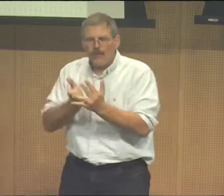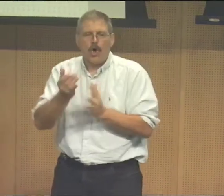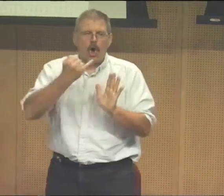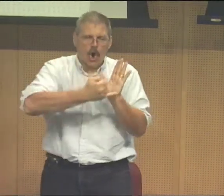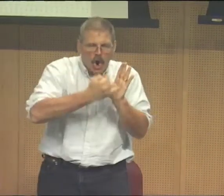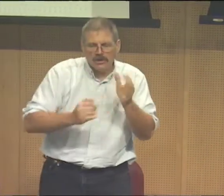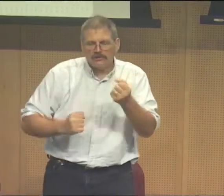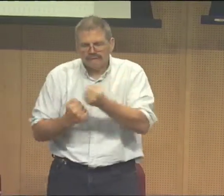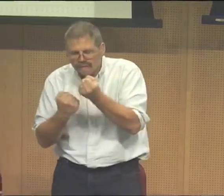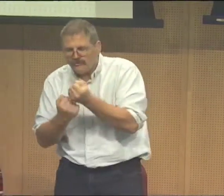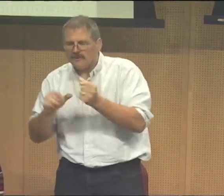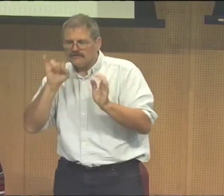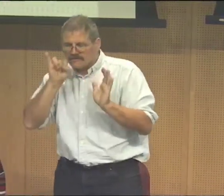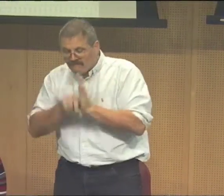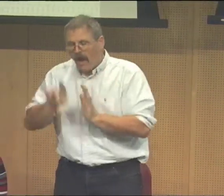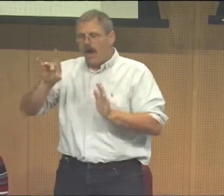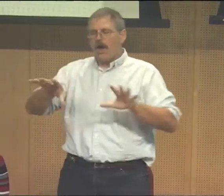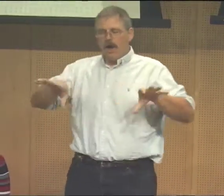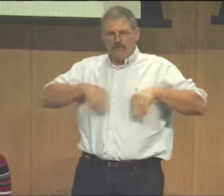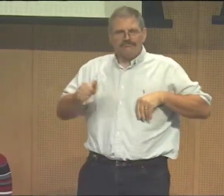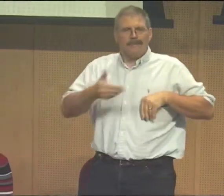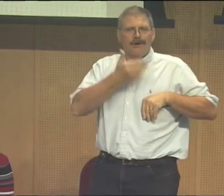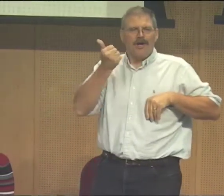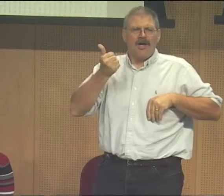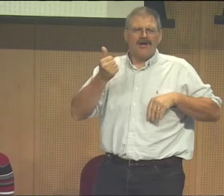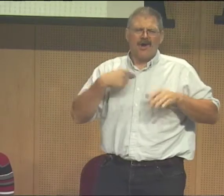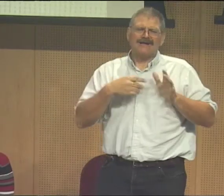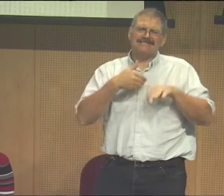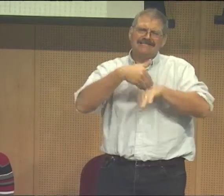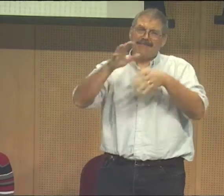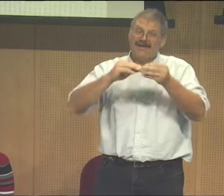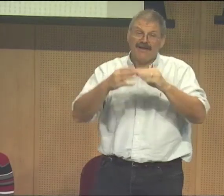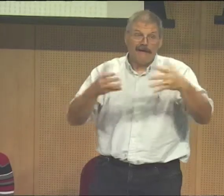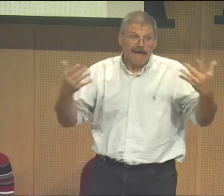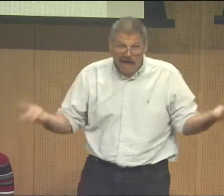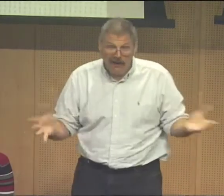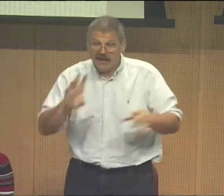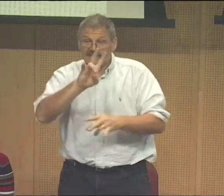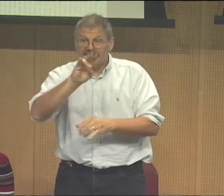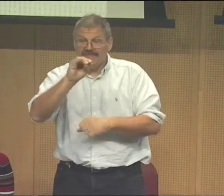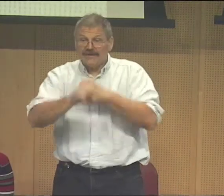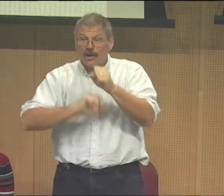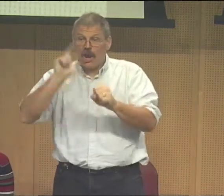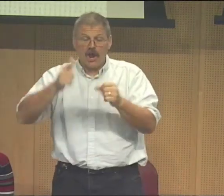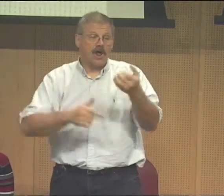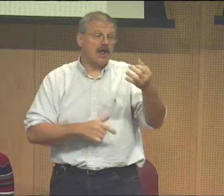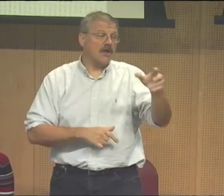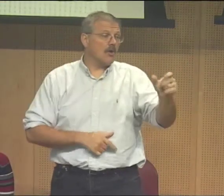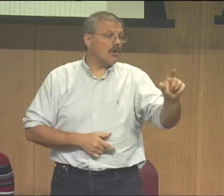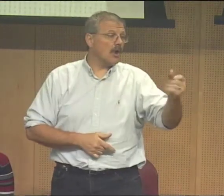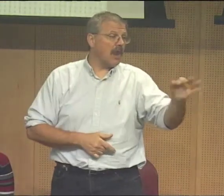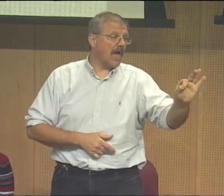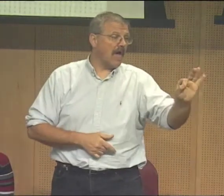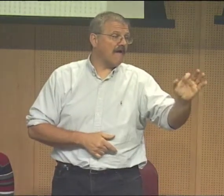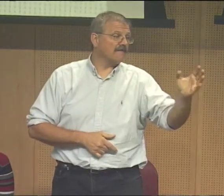us. And so I think through art we need to advocate for ourselves and our deafhood. So 70 years later,